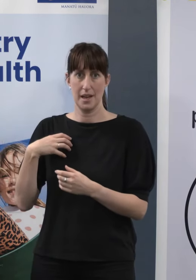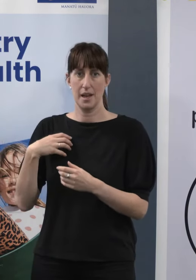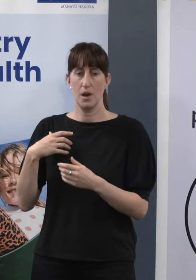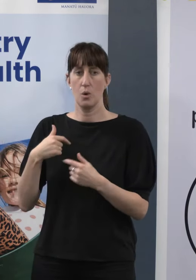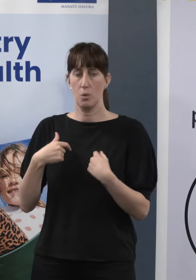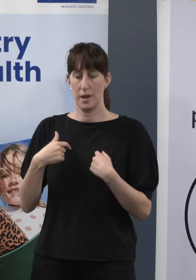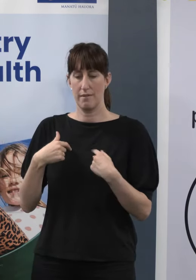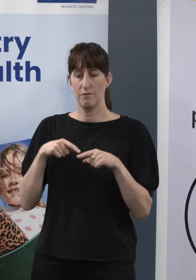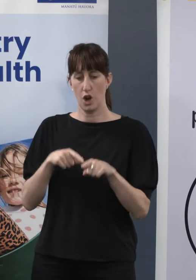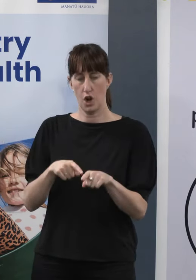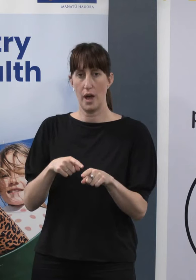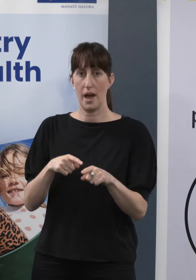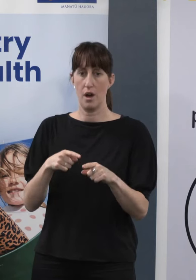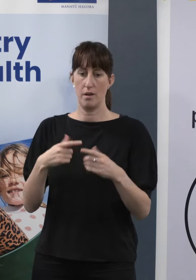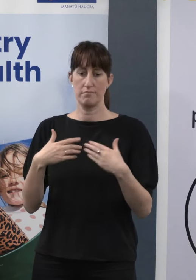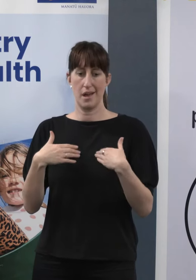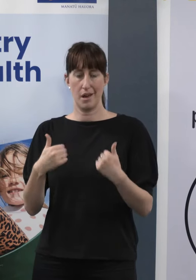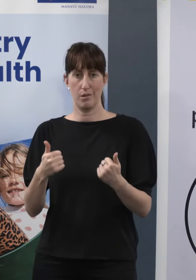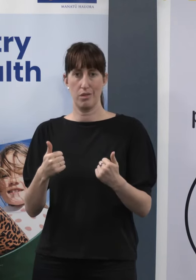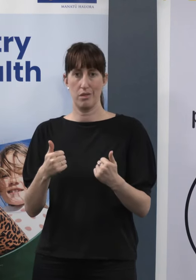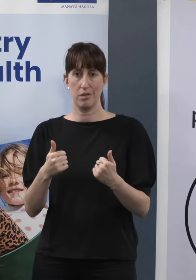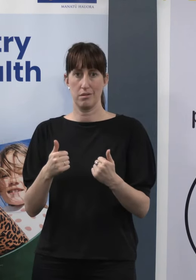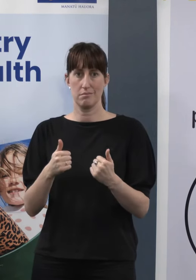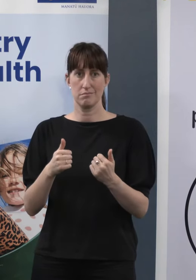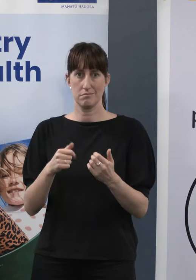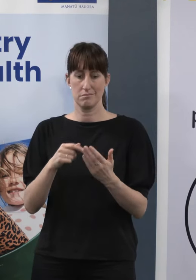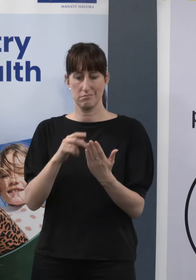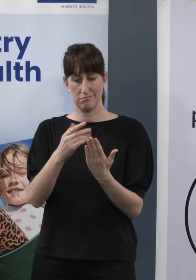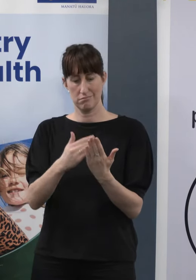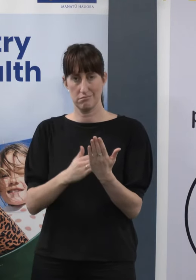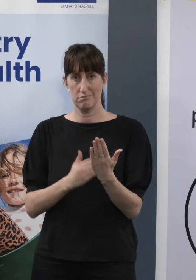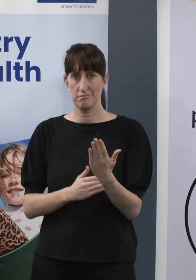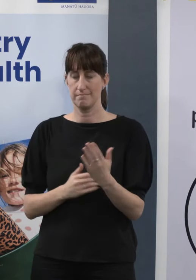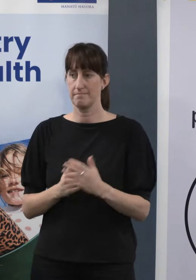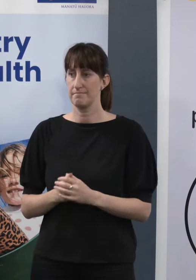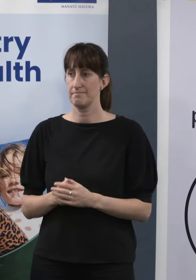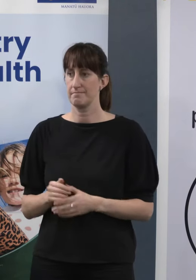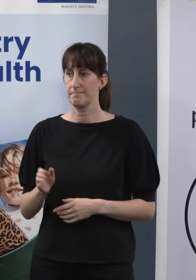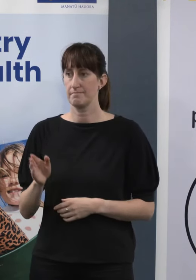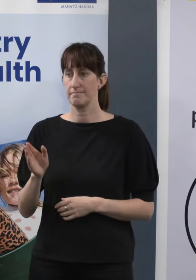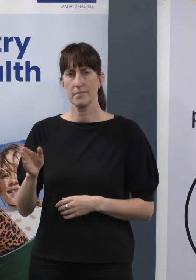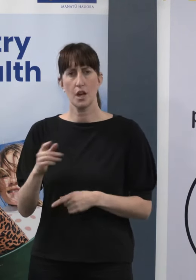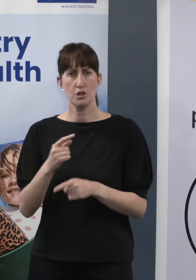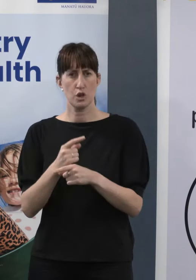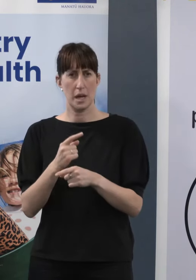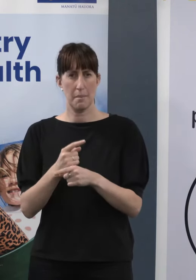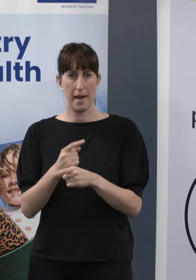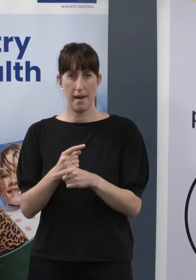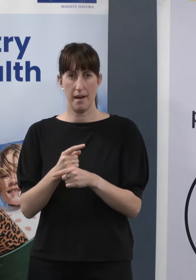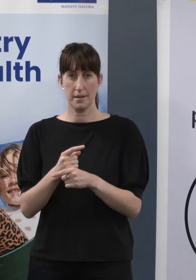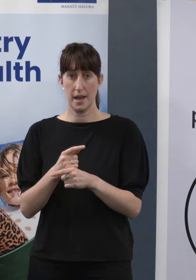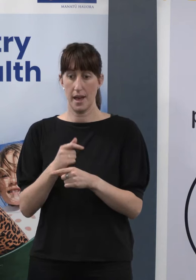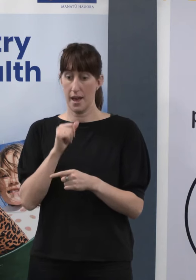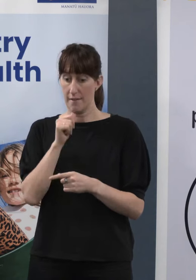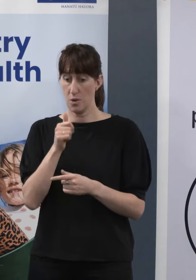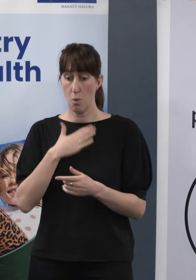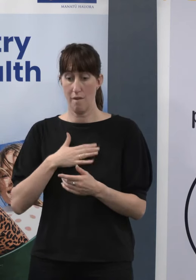we go through. In fact, we'll be doing another one tomorrow. Possibly for either of you, on pre-departure testing, can I ask what the